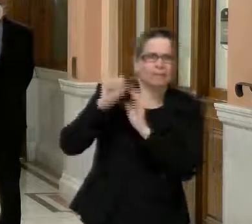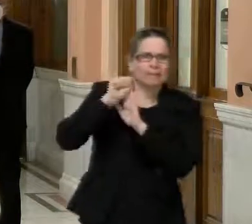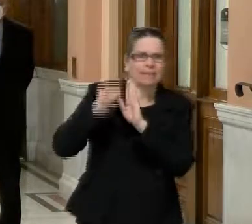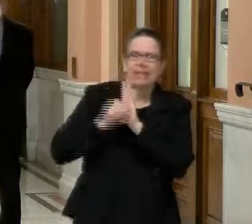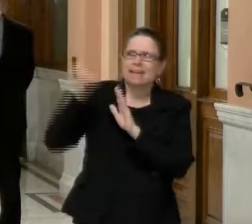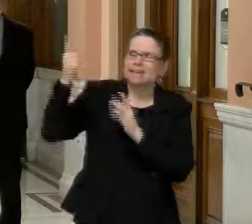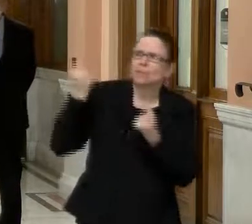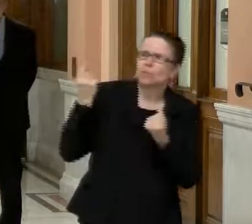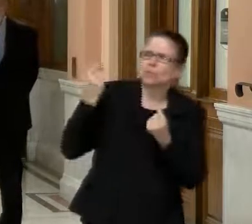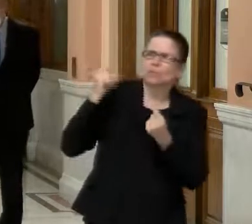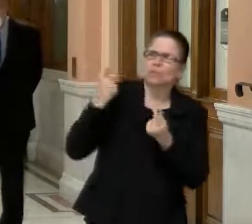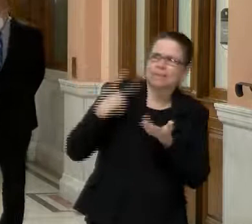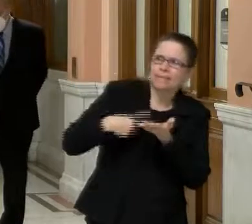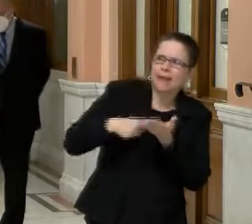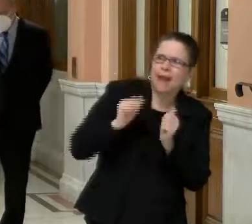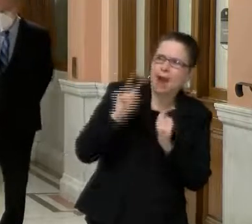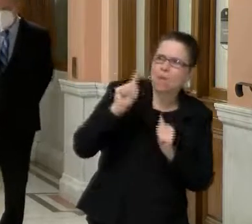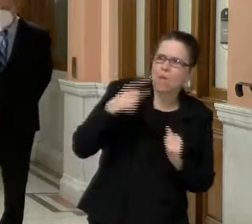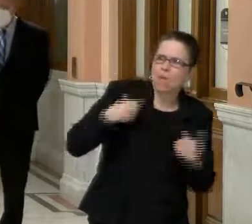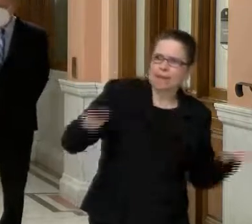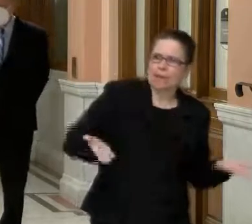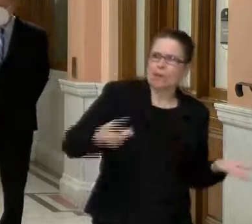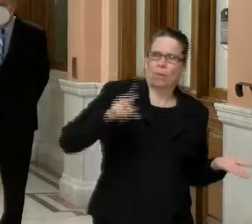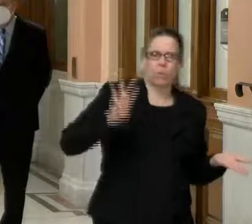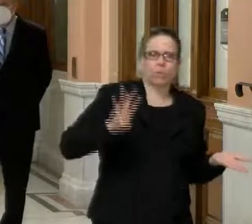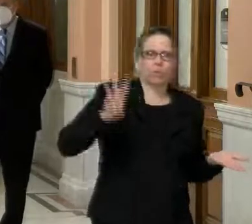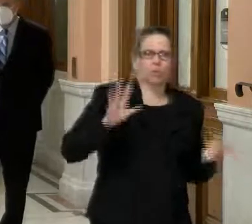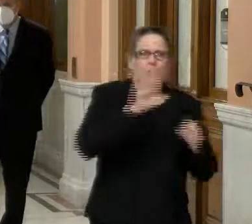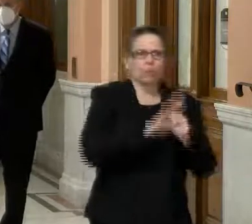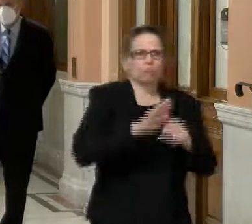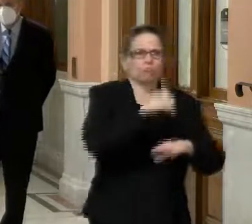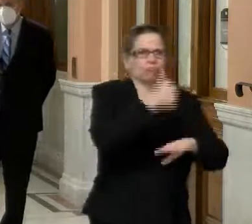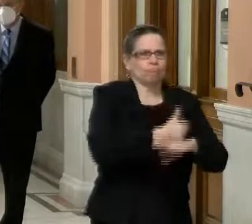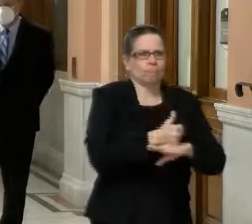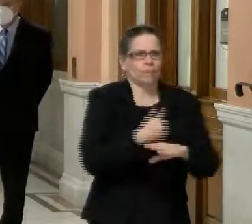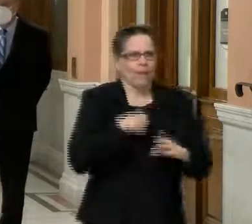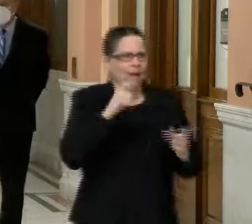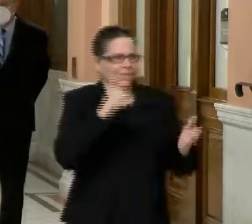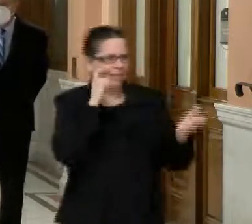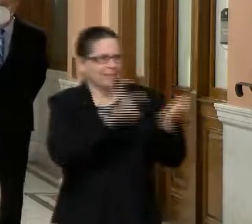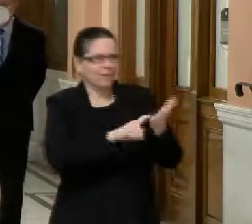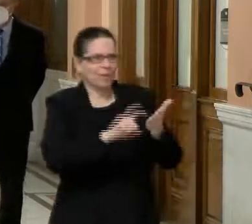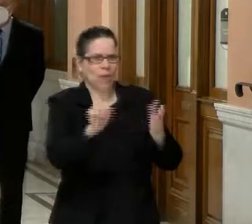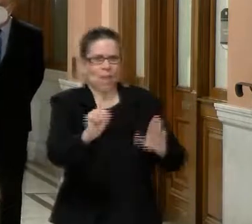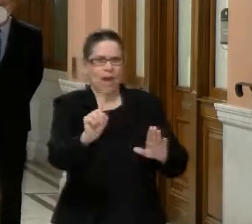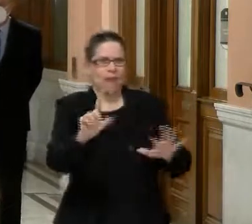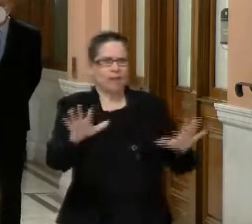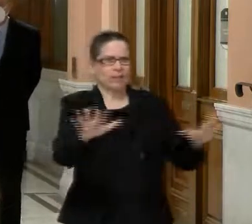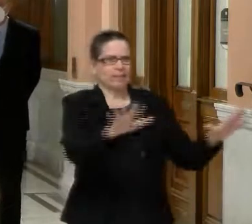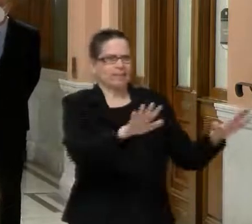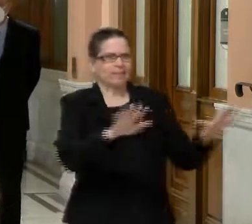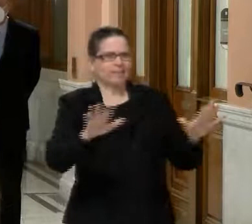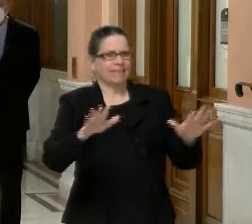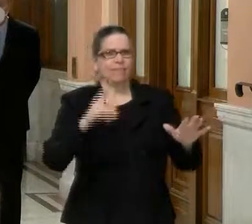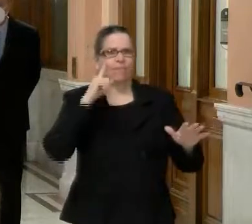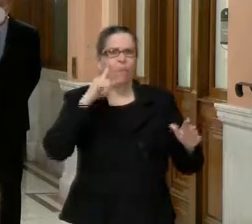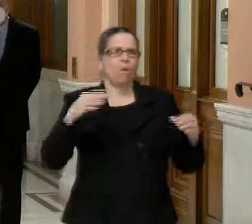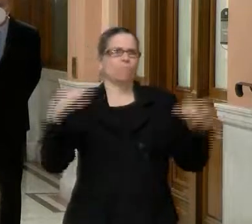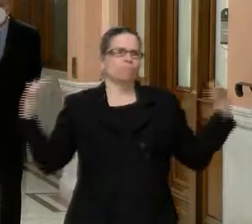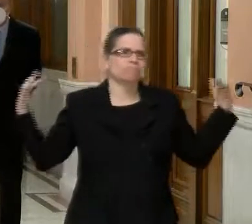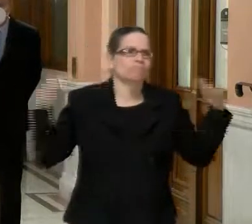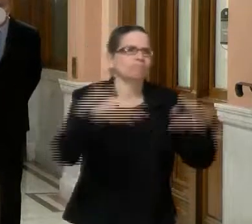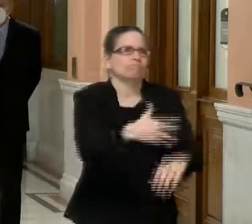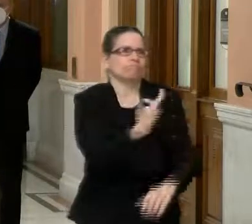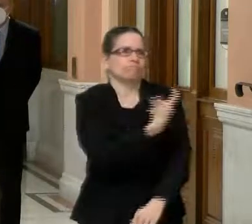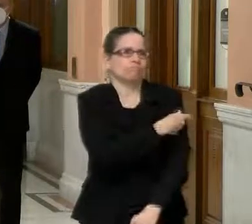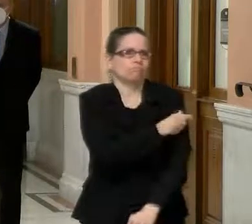medical providers here in the central mass area trying to identify the right location, uh, and who, uh, amongst those